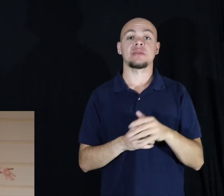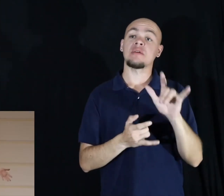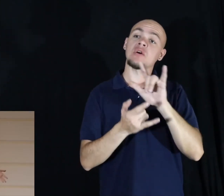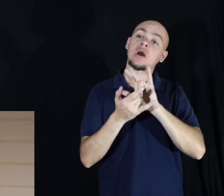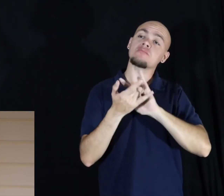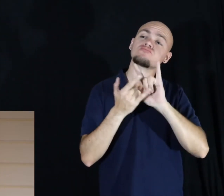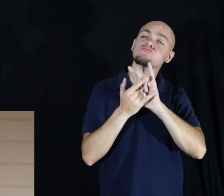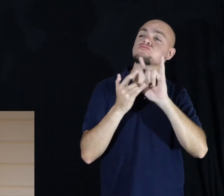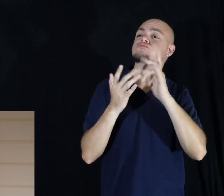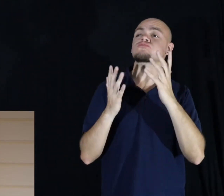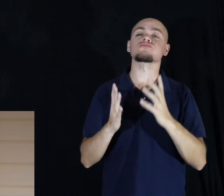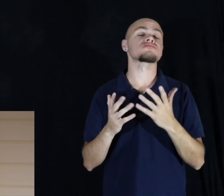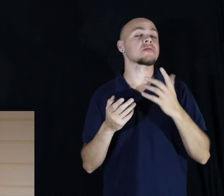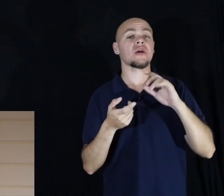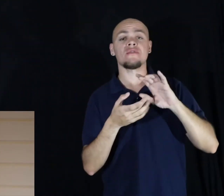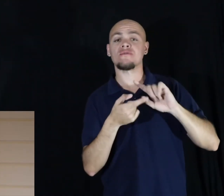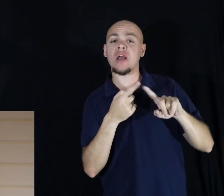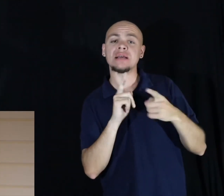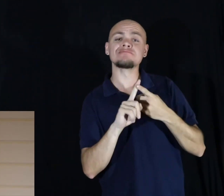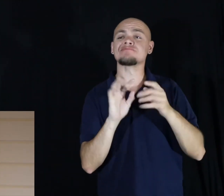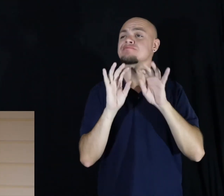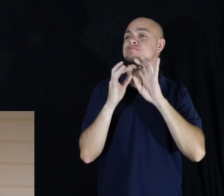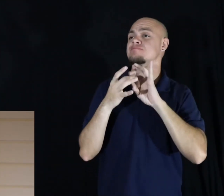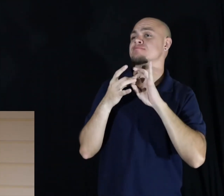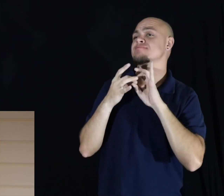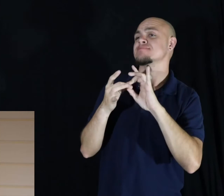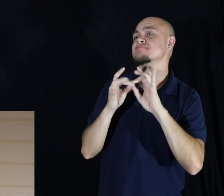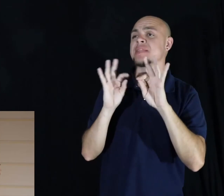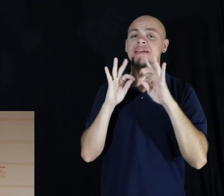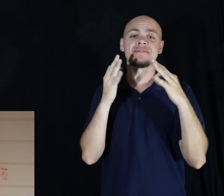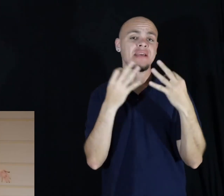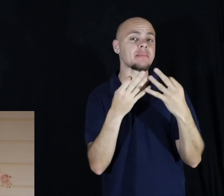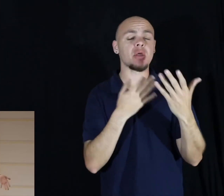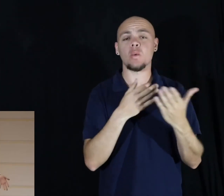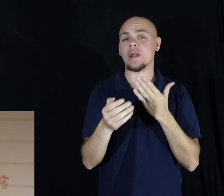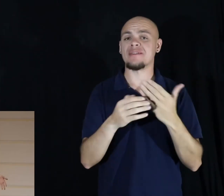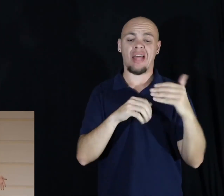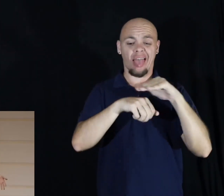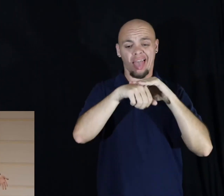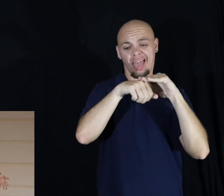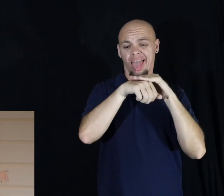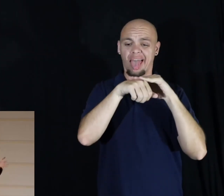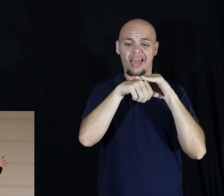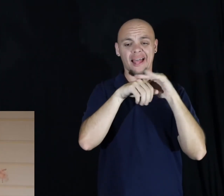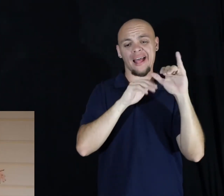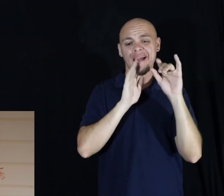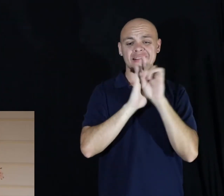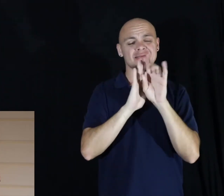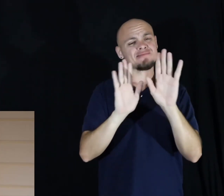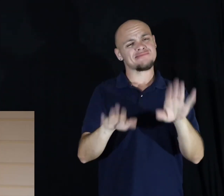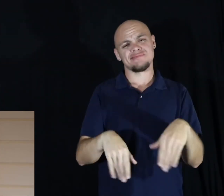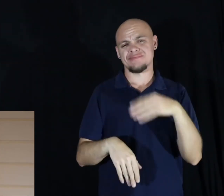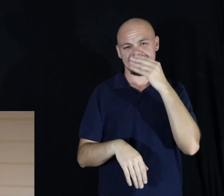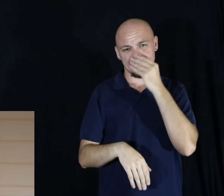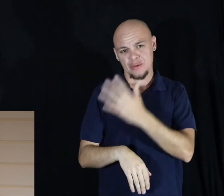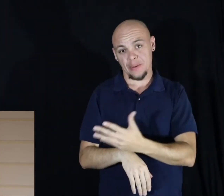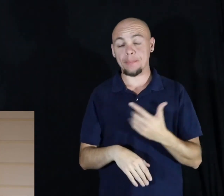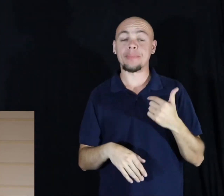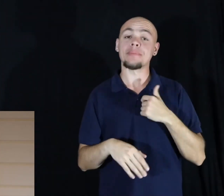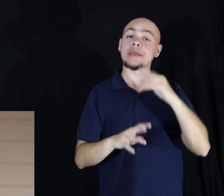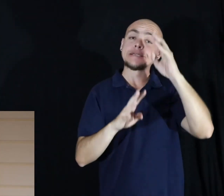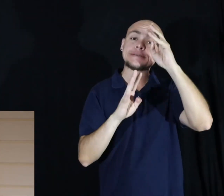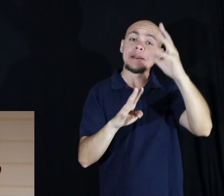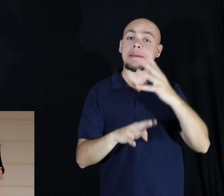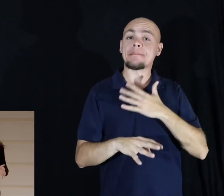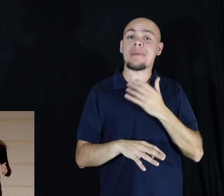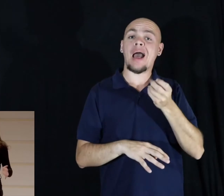talking to friends. I didn't want endless feeds and superficial standards. I was ready to create my own